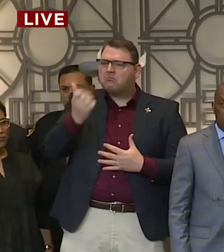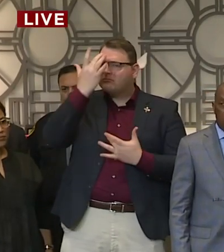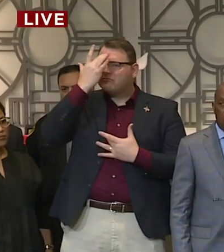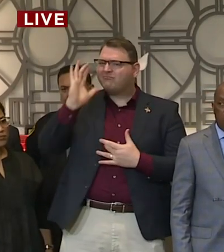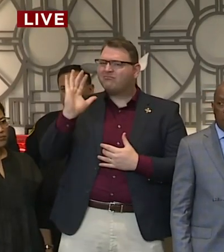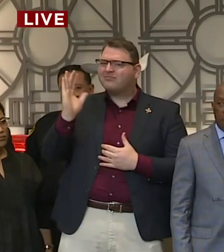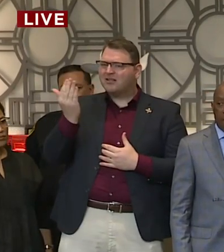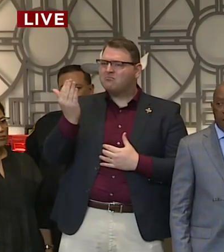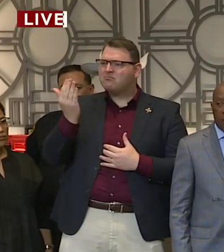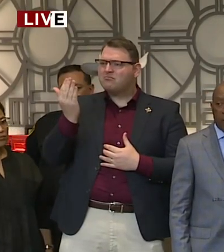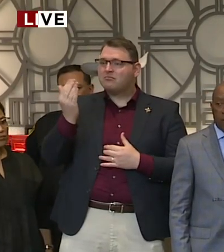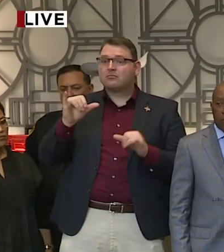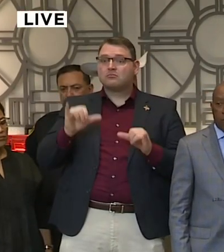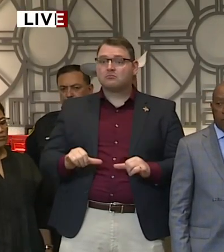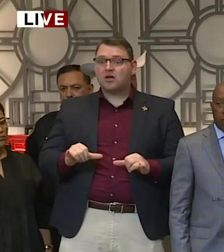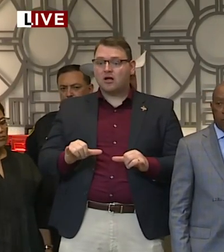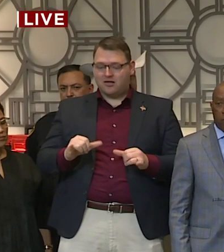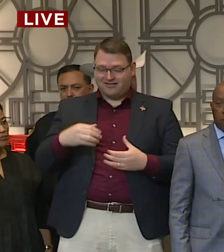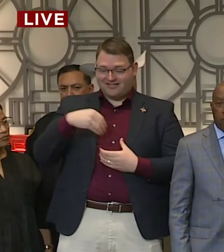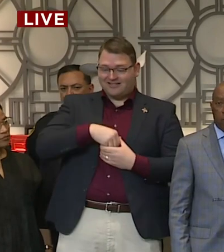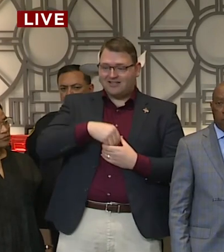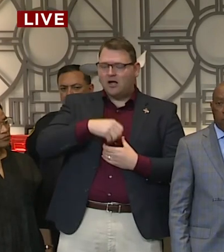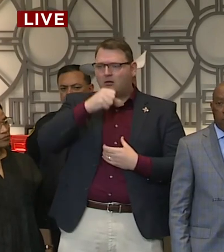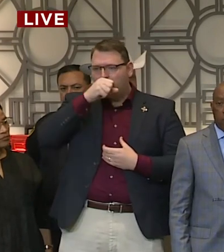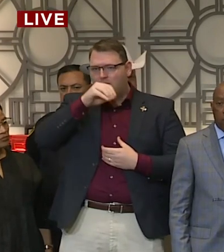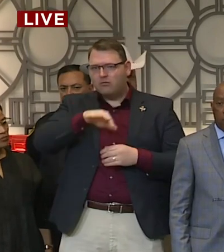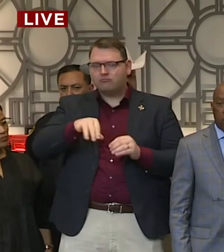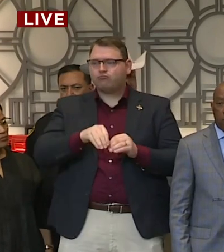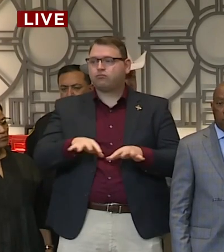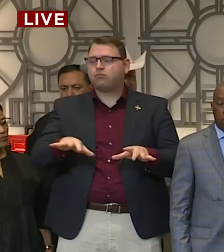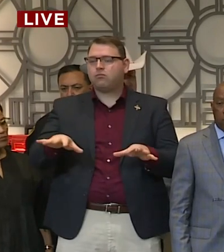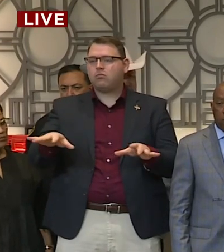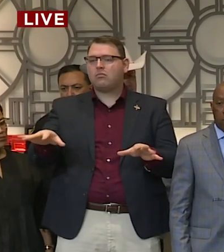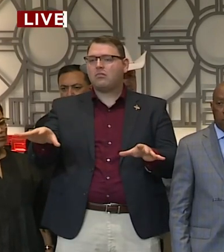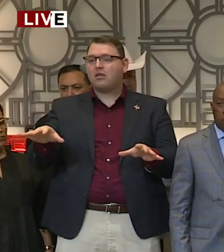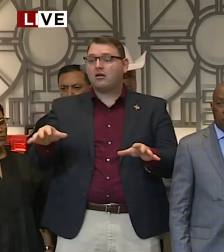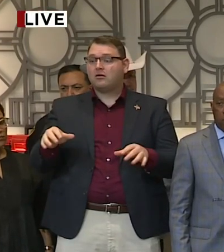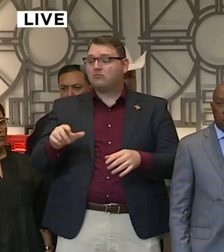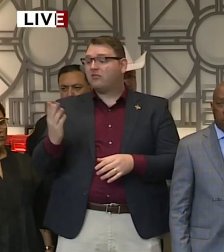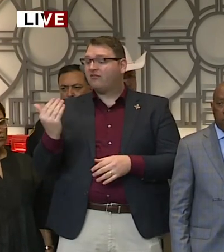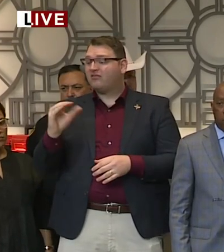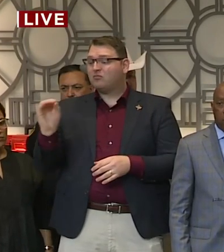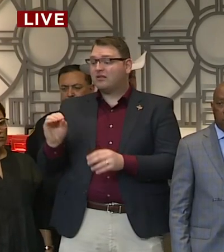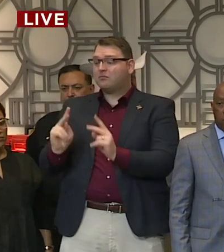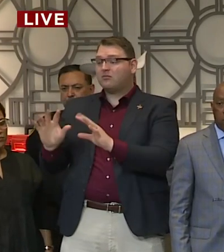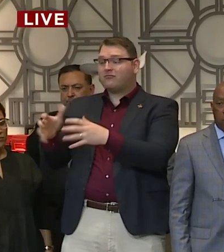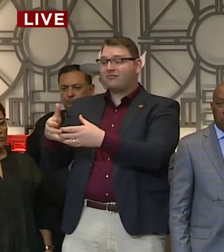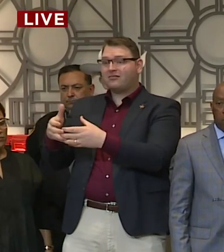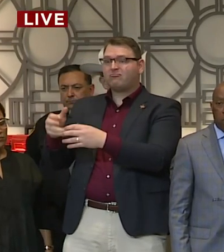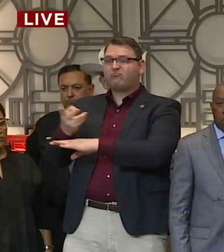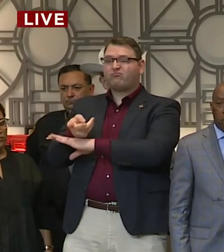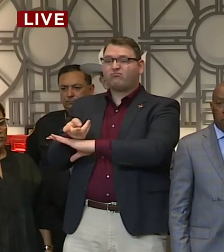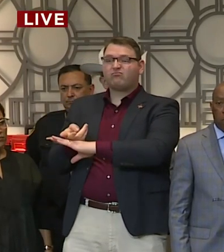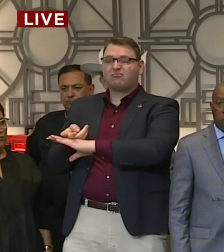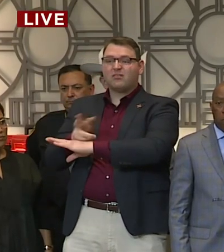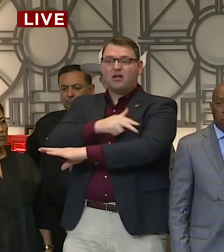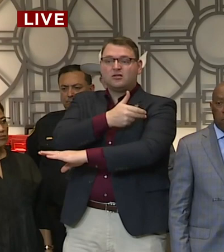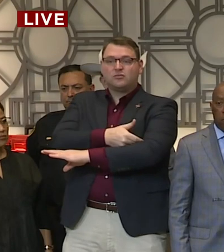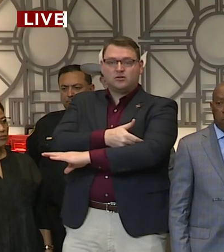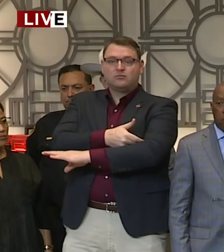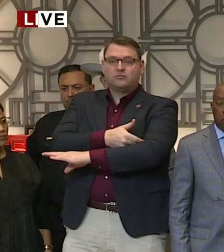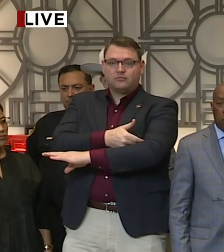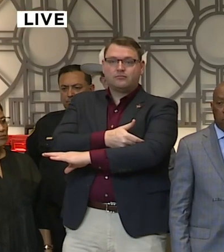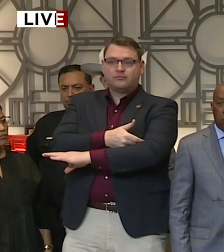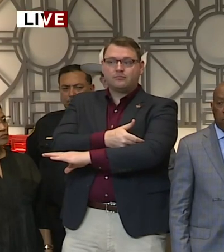population, who requires hospitalization. There's another percent of the population who's retiring intensive care-level care, and they're in